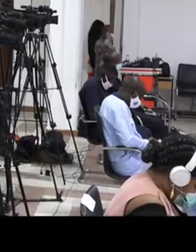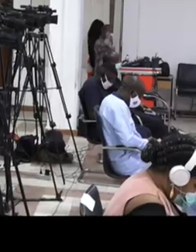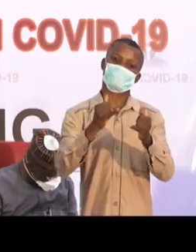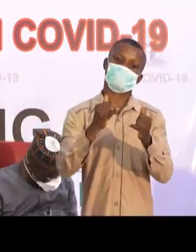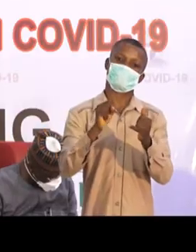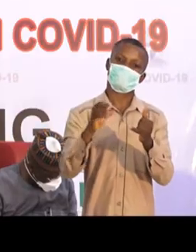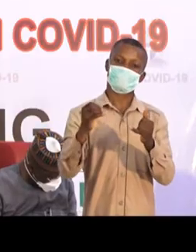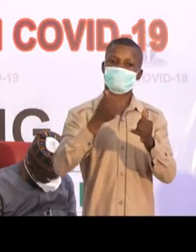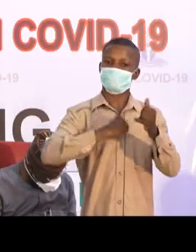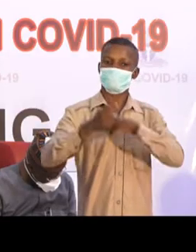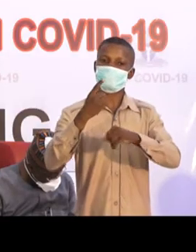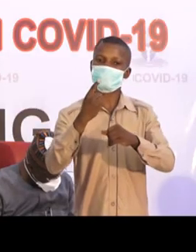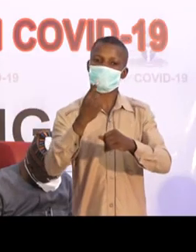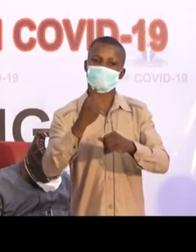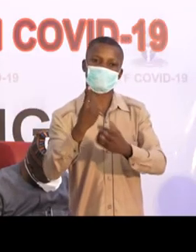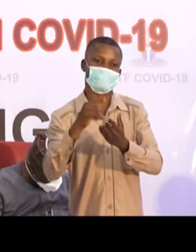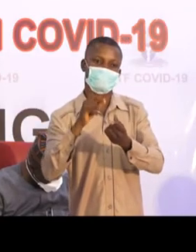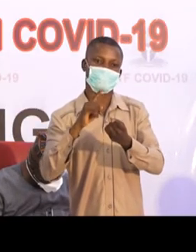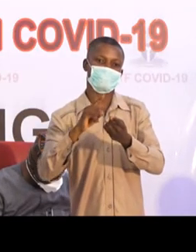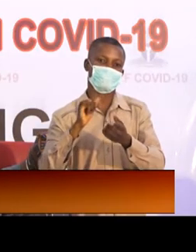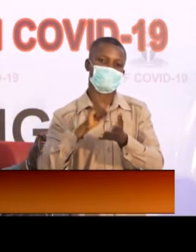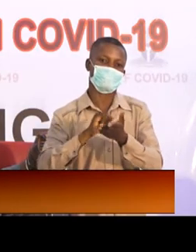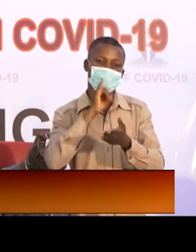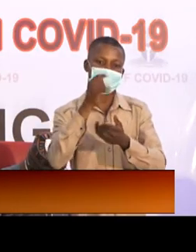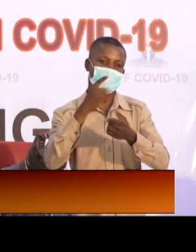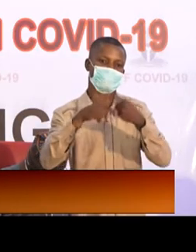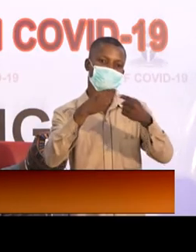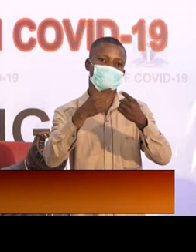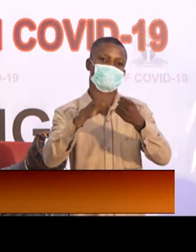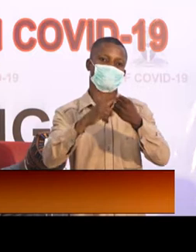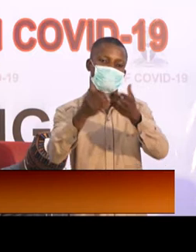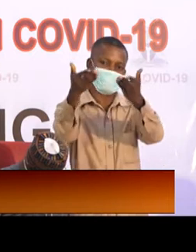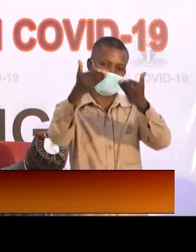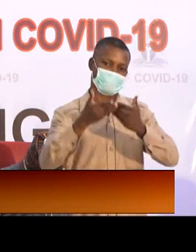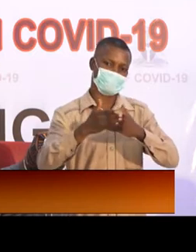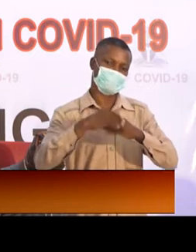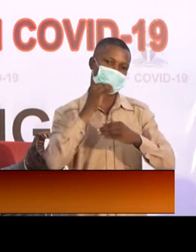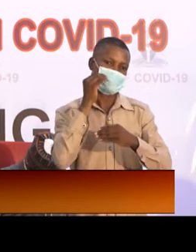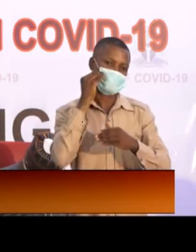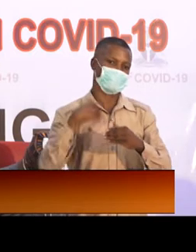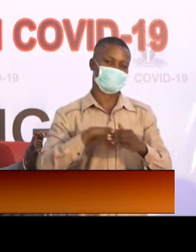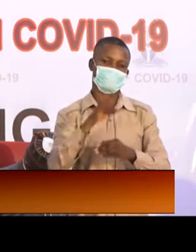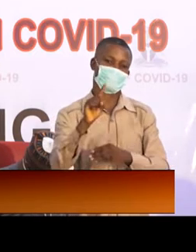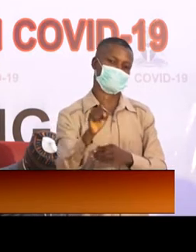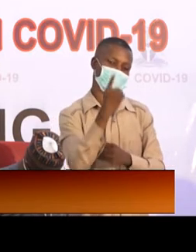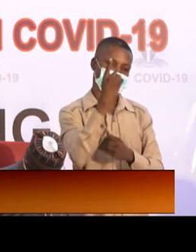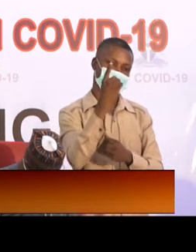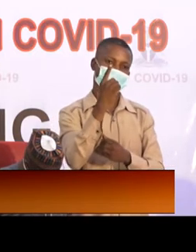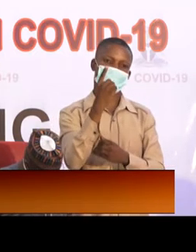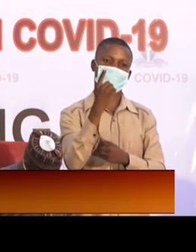-tuned. Anybody that is going to be evacuated will first of all have to